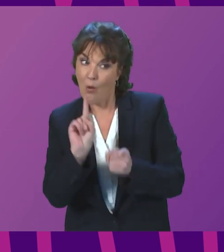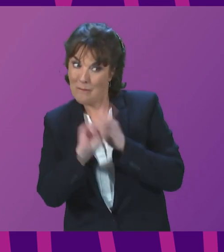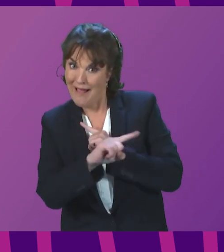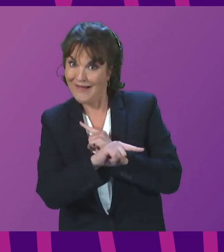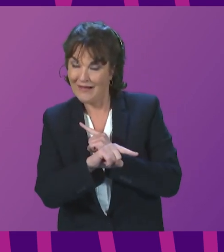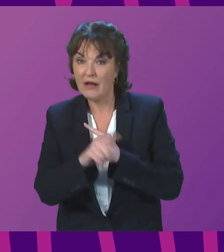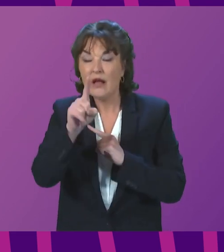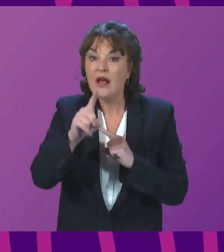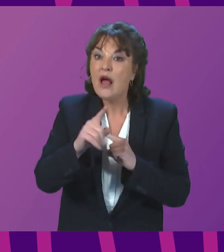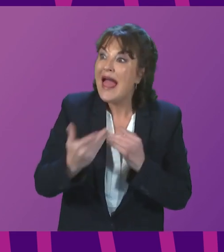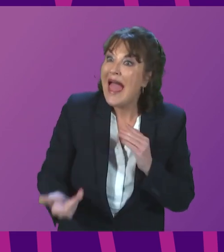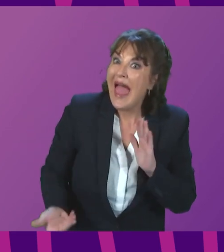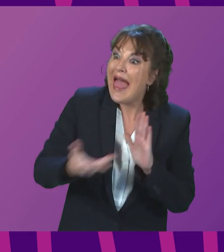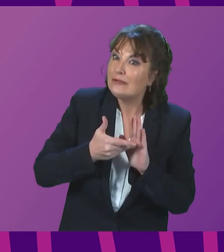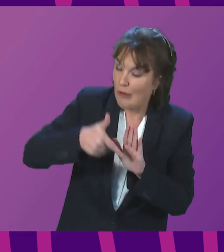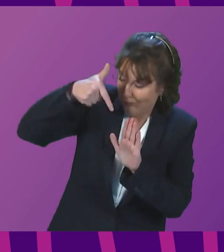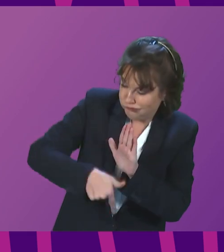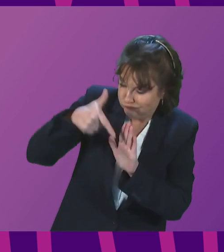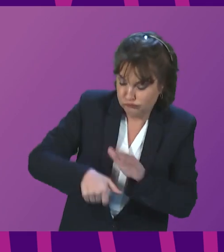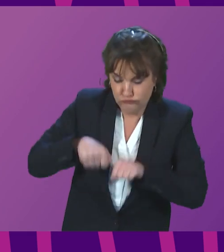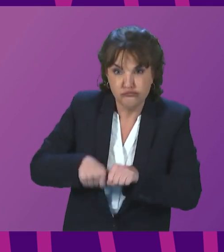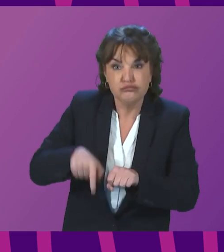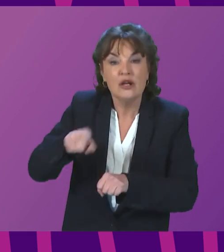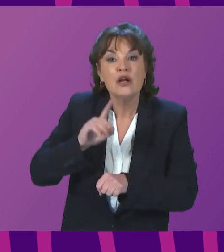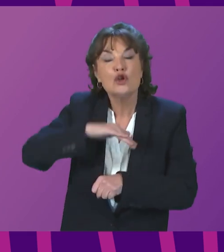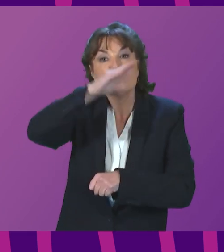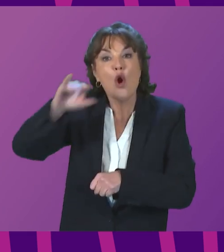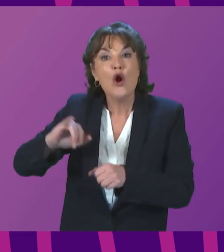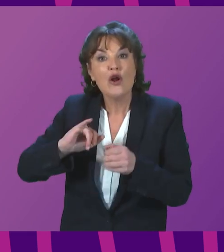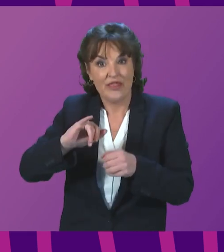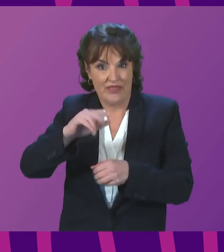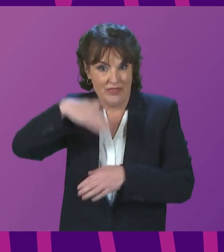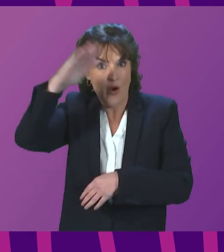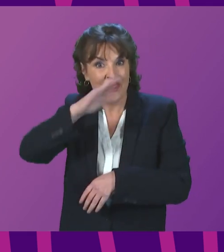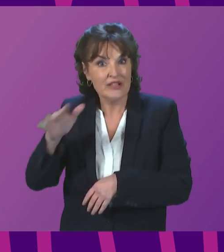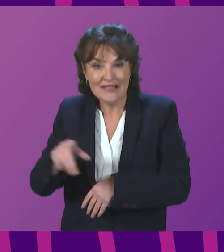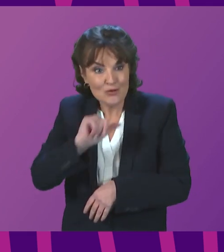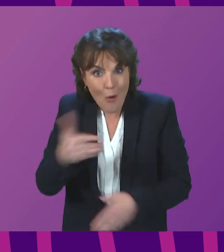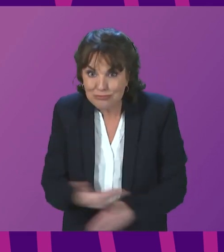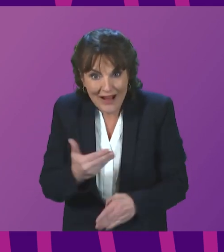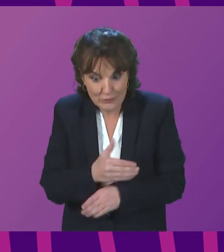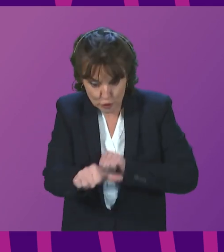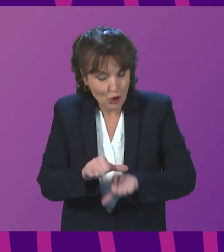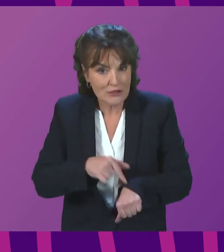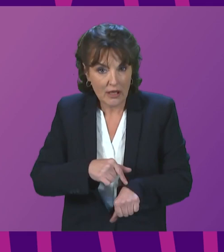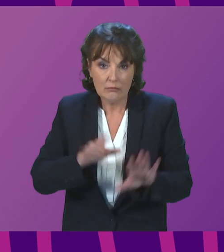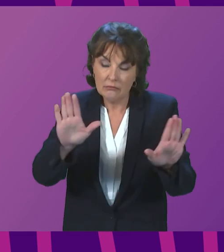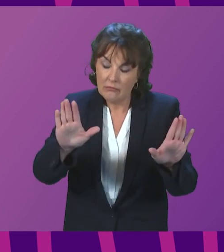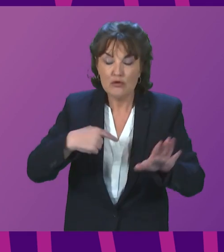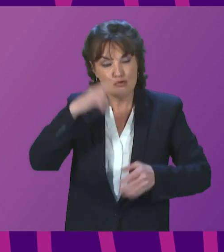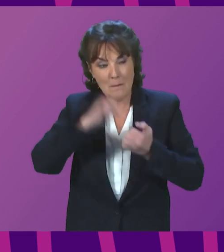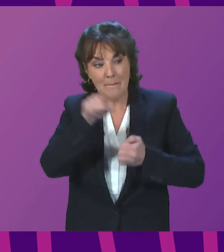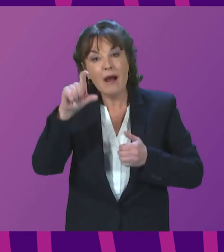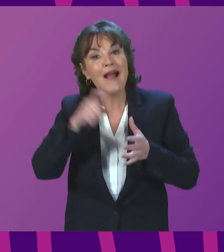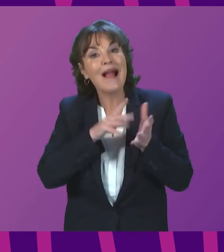the short term is not a practically deliverable solution. You take Campbell, and we disagree, perhaps in this chamber, on whether Campbell